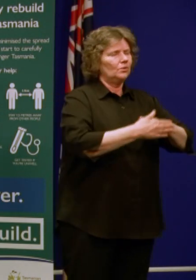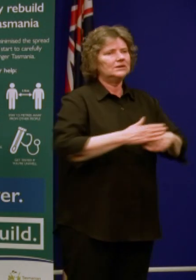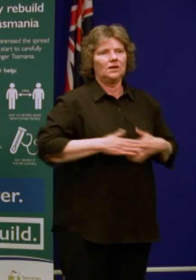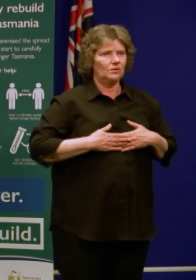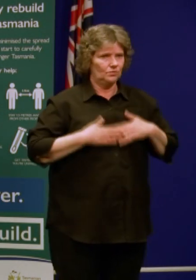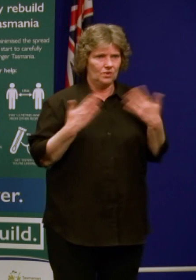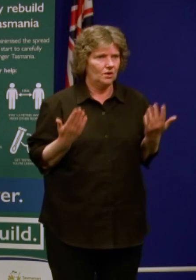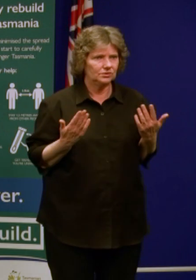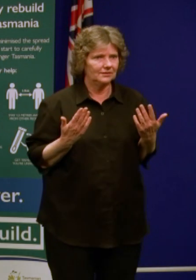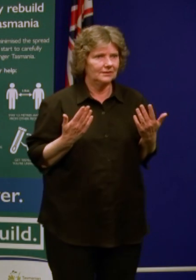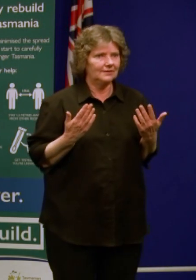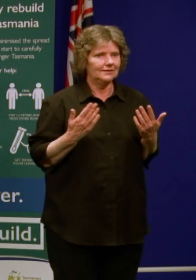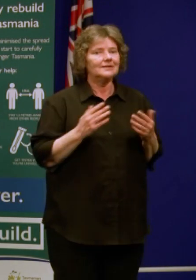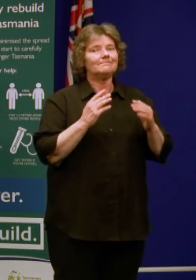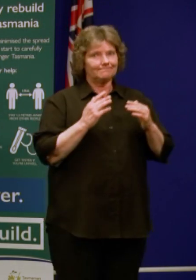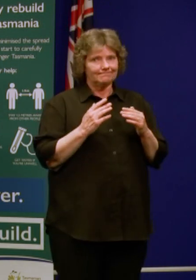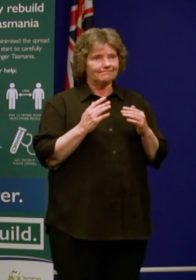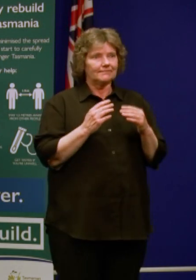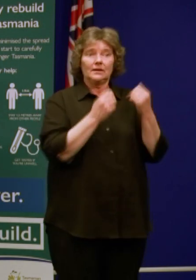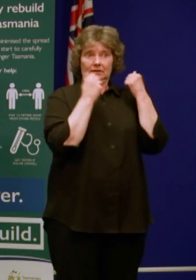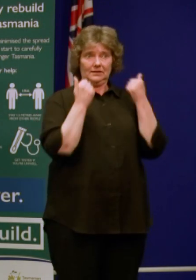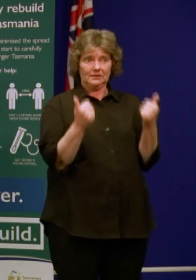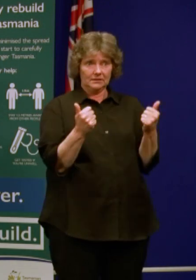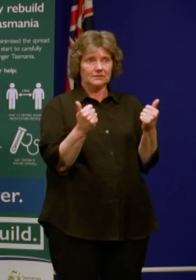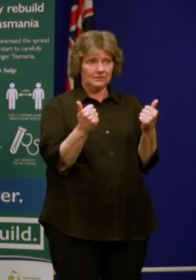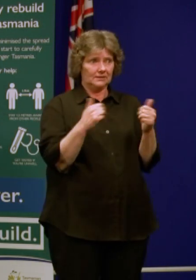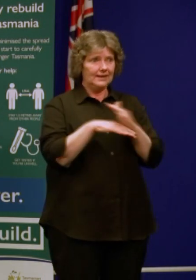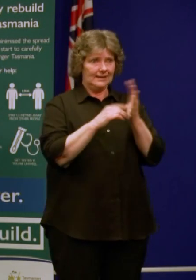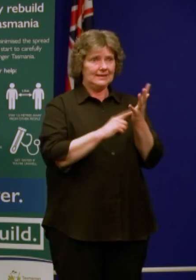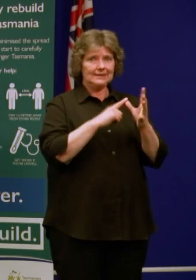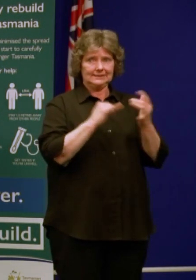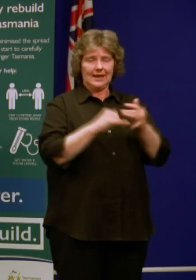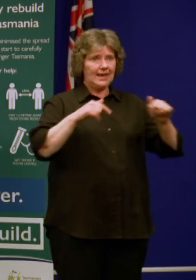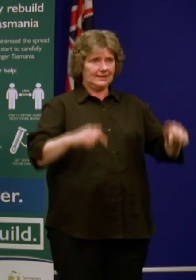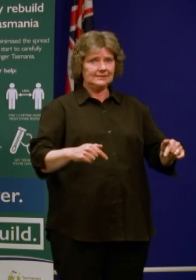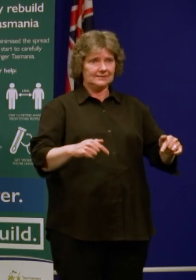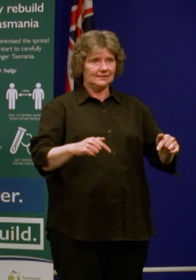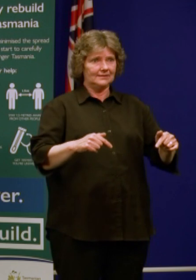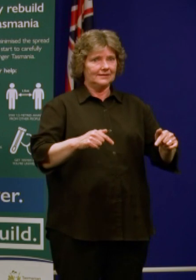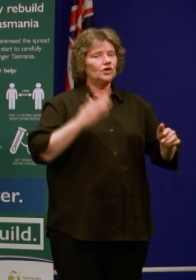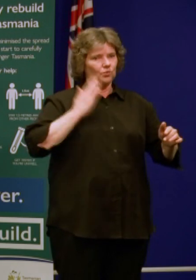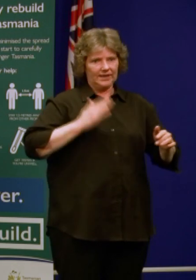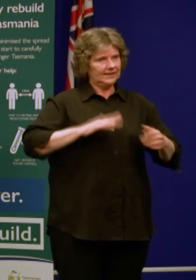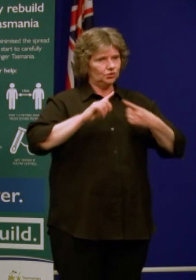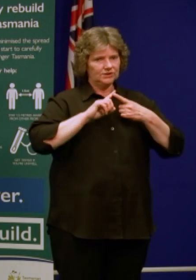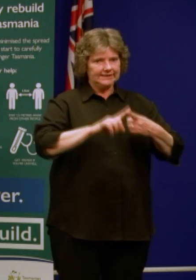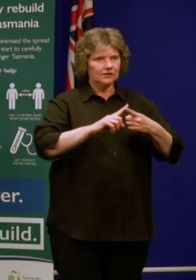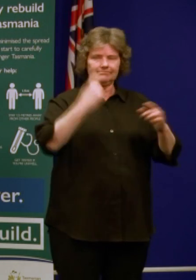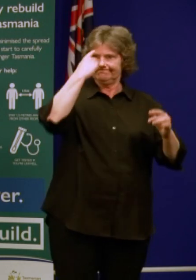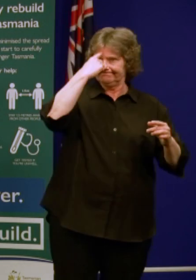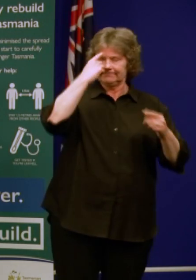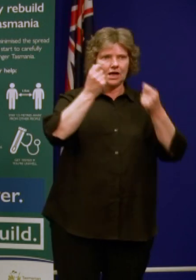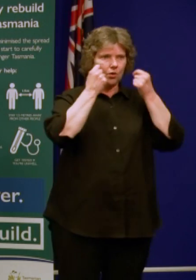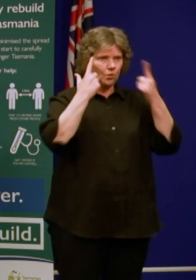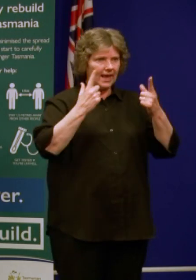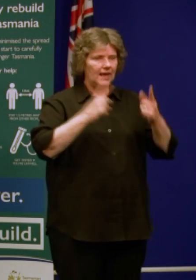place and if we remain vigilant, if we remain disciplined, if we remain responsible, we will manage our way through this